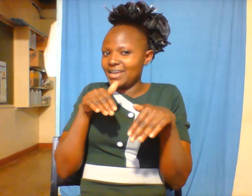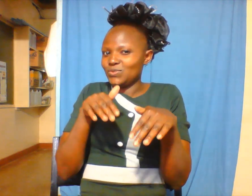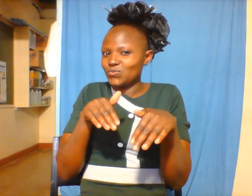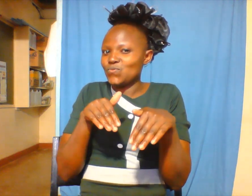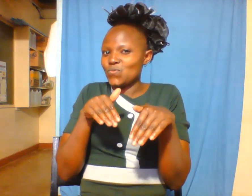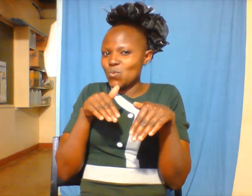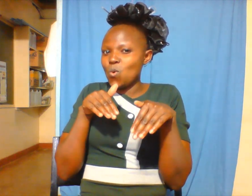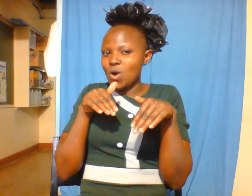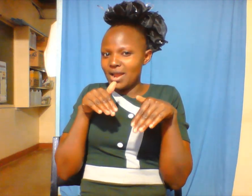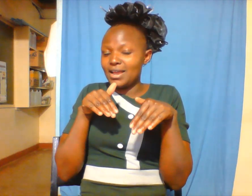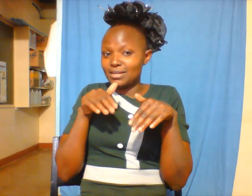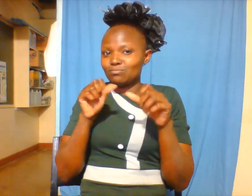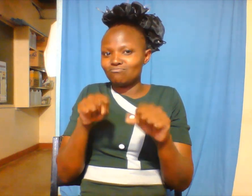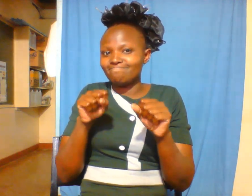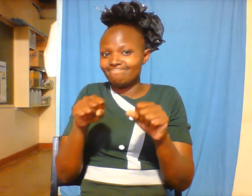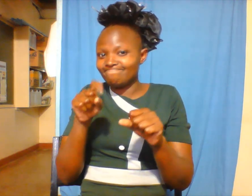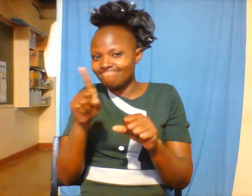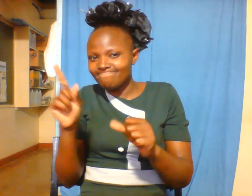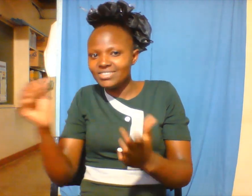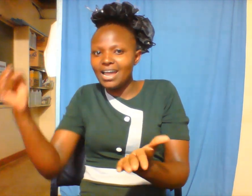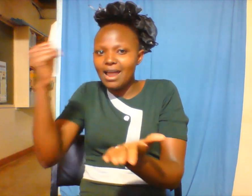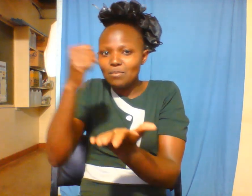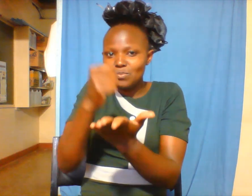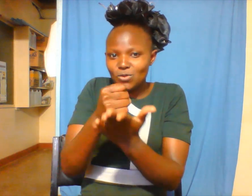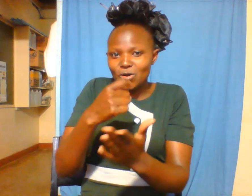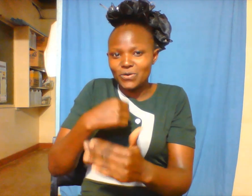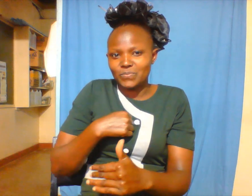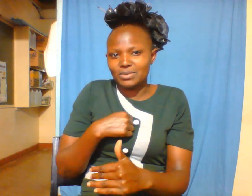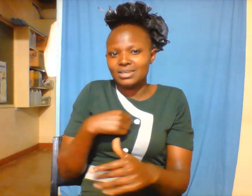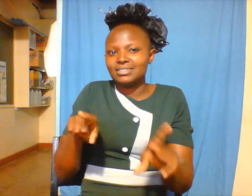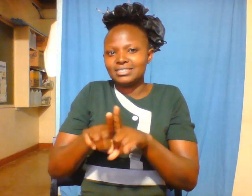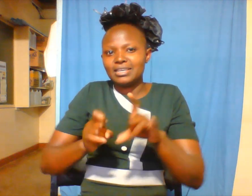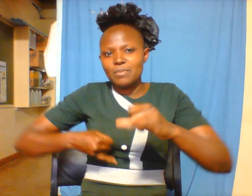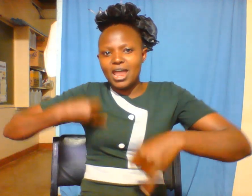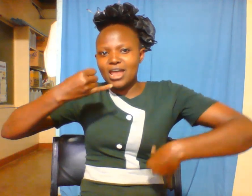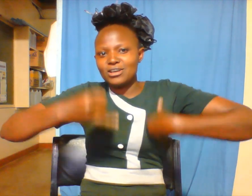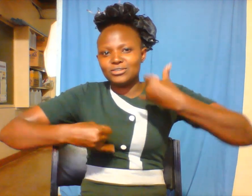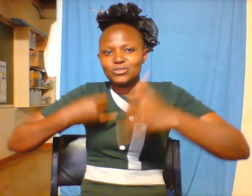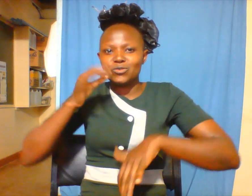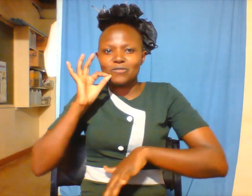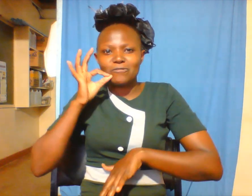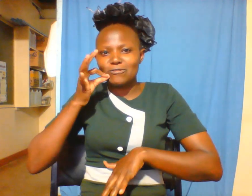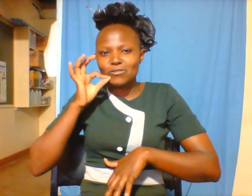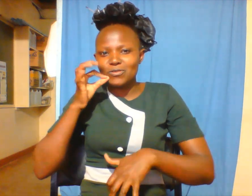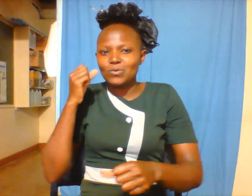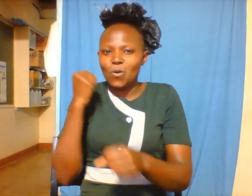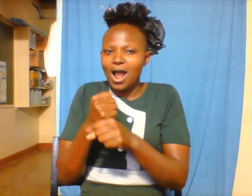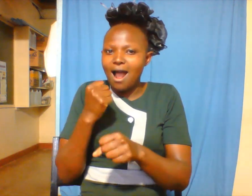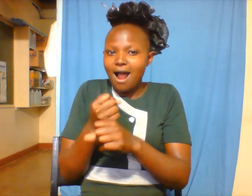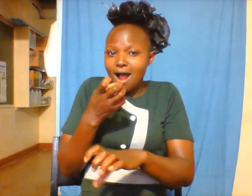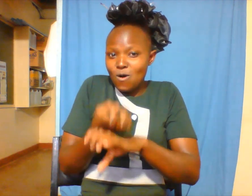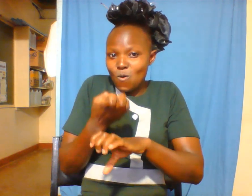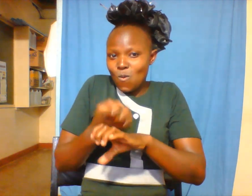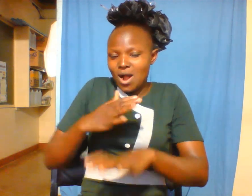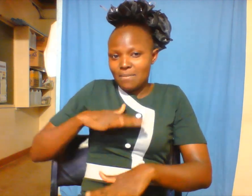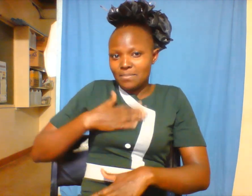being employed and enjoying the fruits of my hand labor. May the Lord God